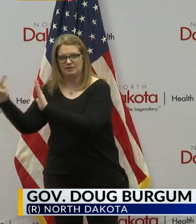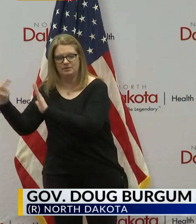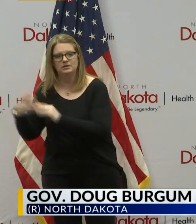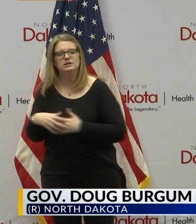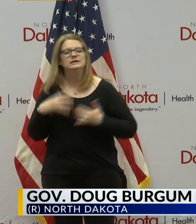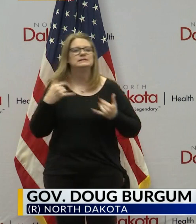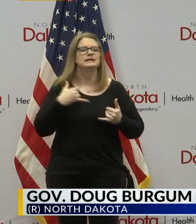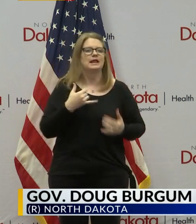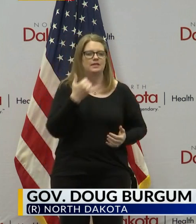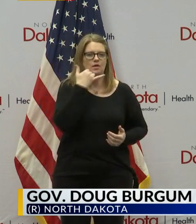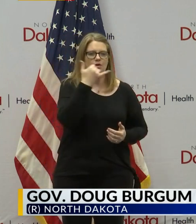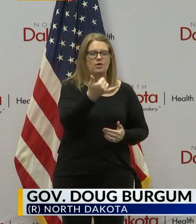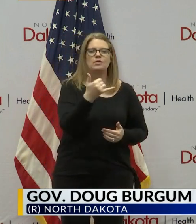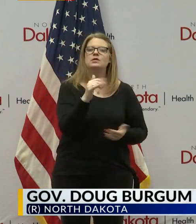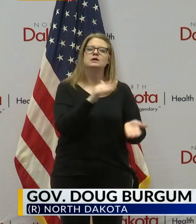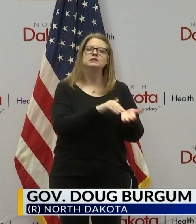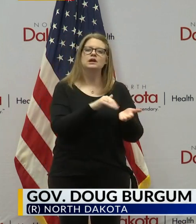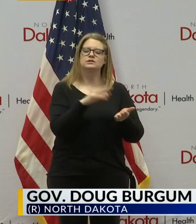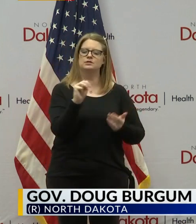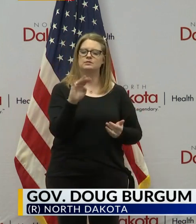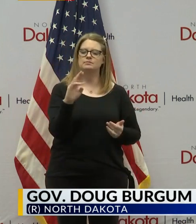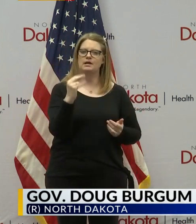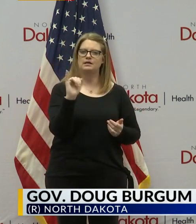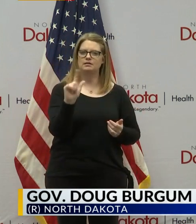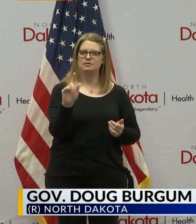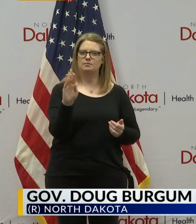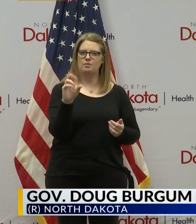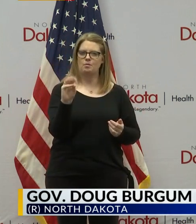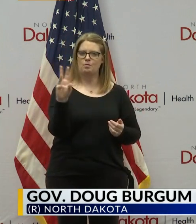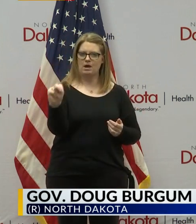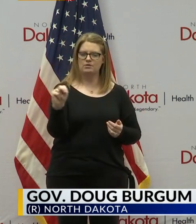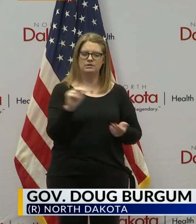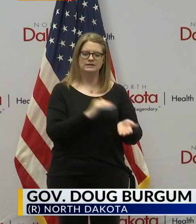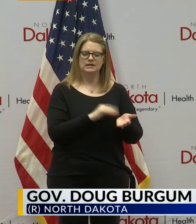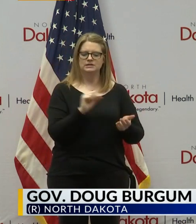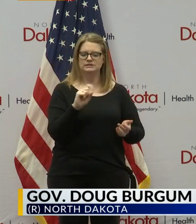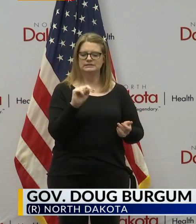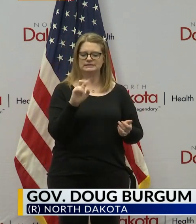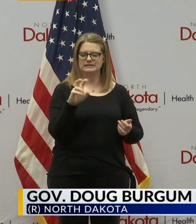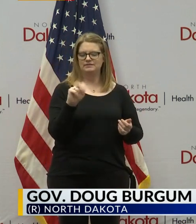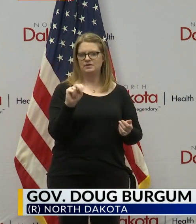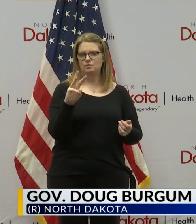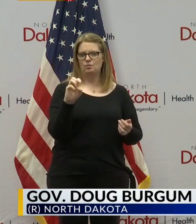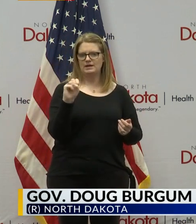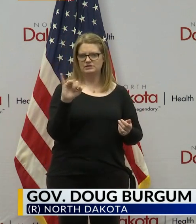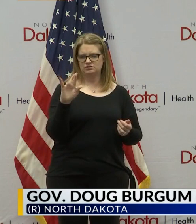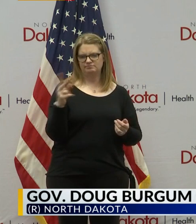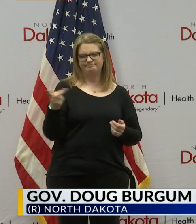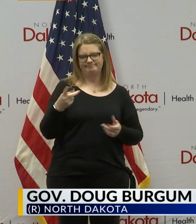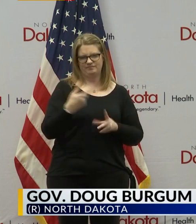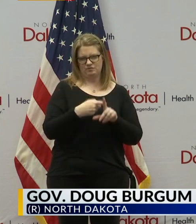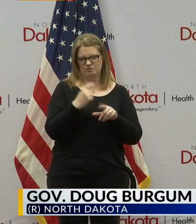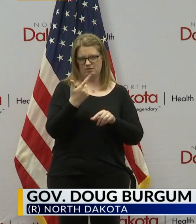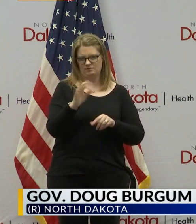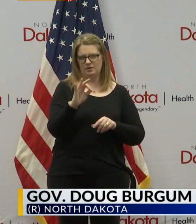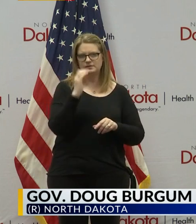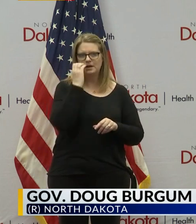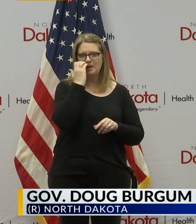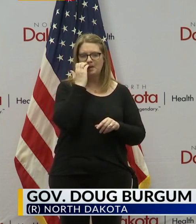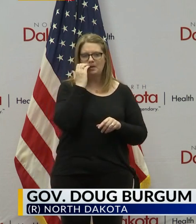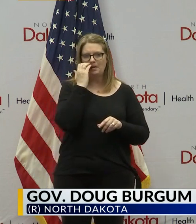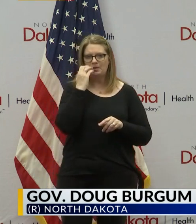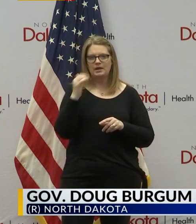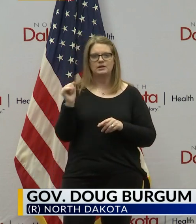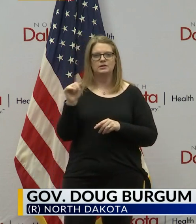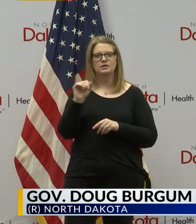today Dr. Michael Brown mayor Grand Forks Dr. Stephen Weiser president of Altru from Grand Forks and then when we get into Q